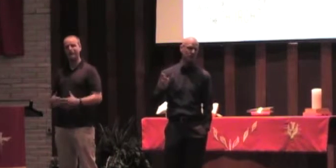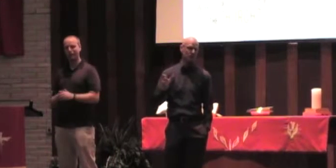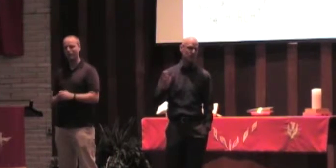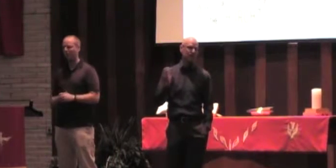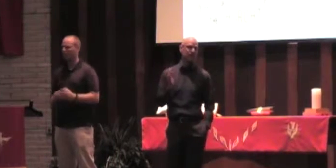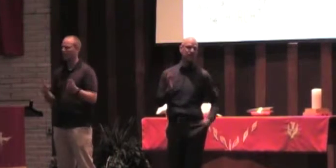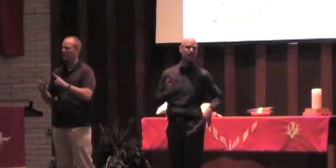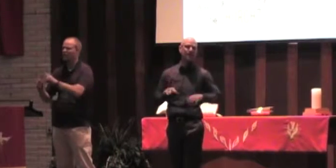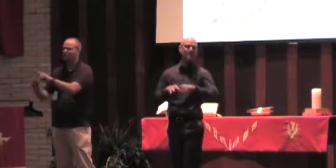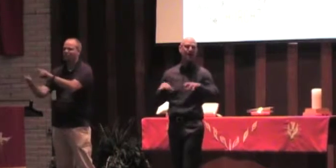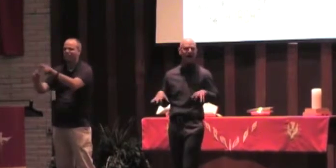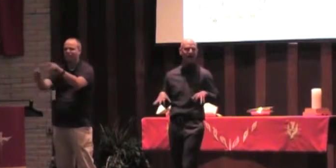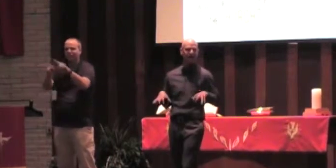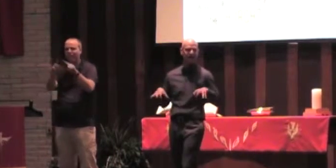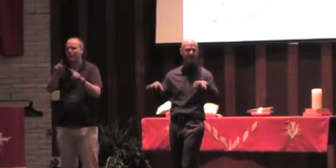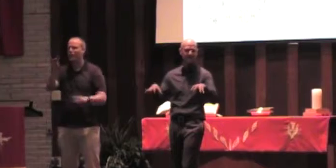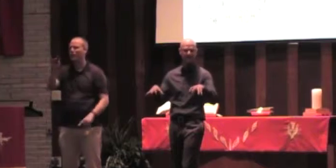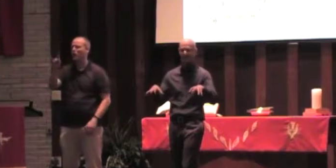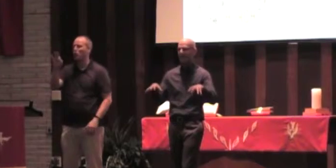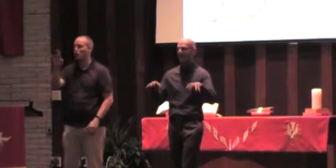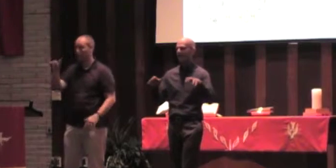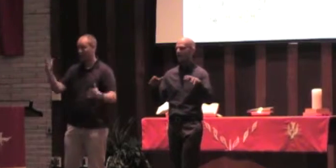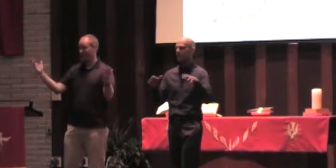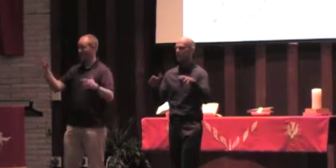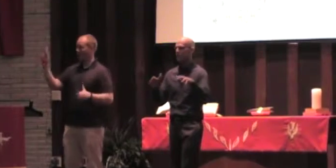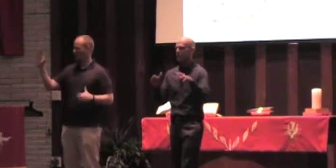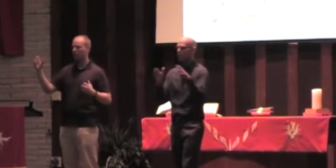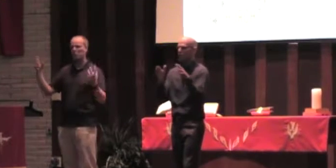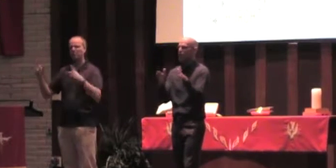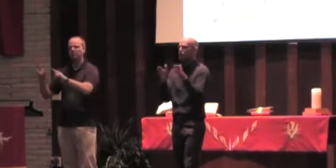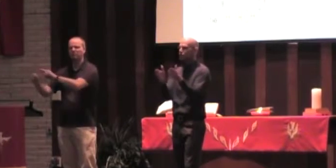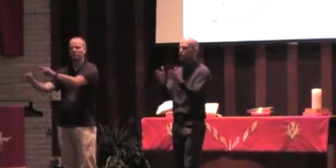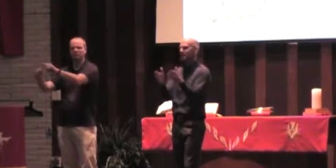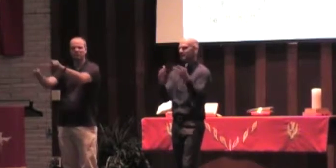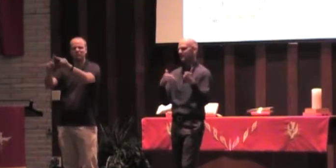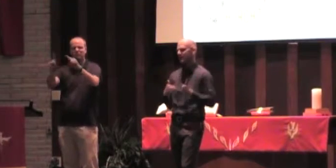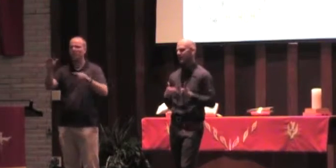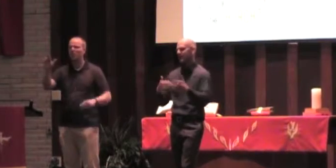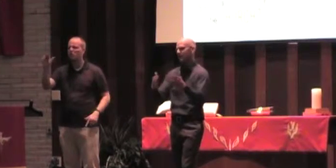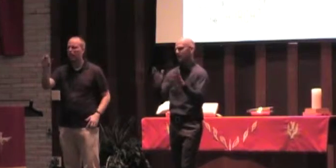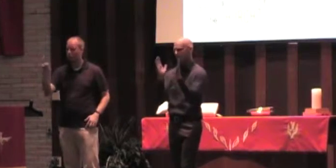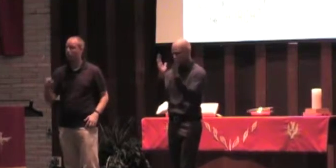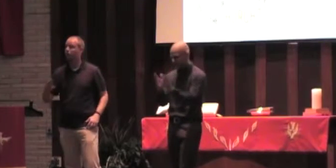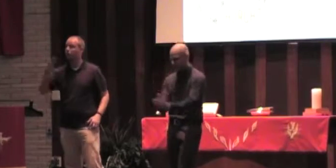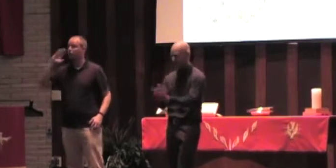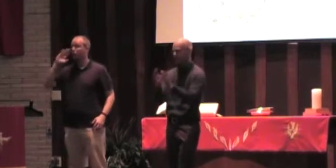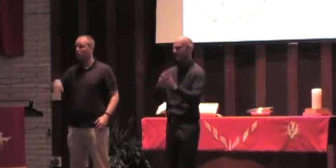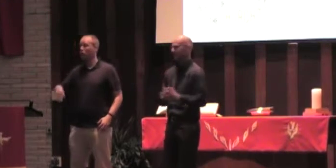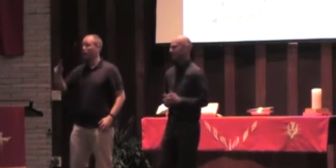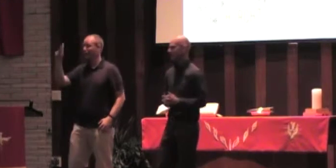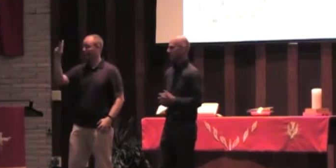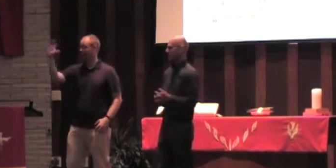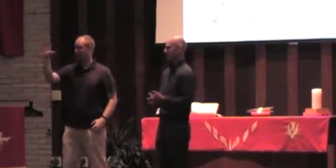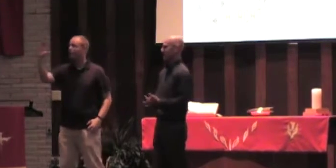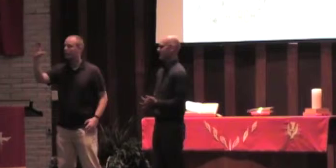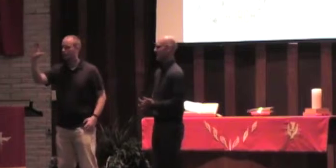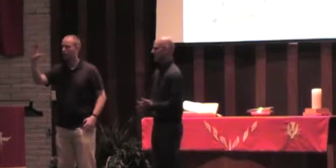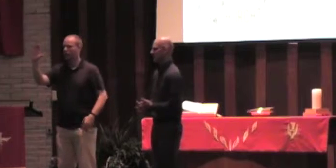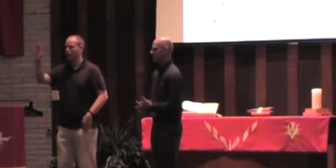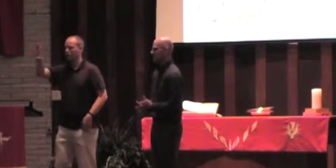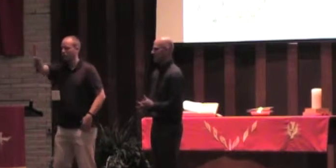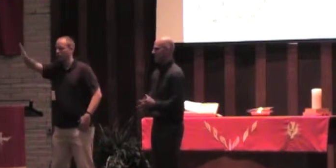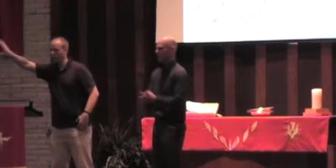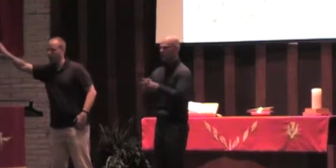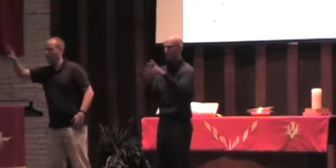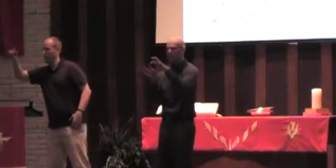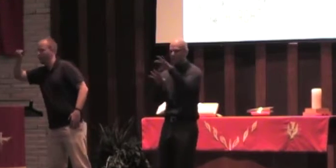different minorities. We live in a very pocketed city, and if there were one street that divided us most cleanly, if you looked at a